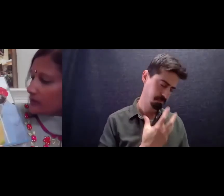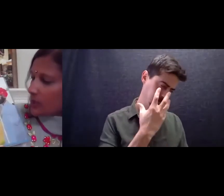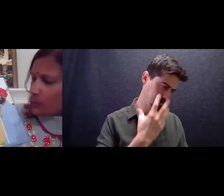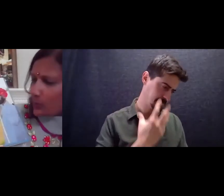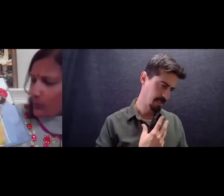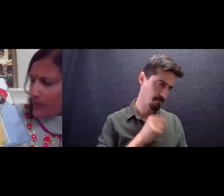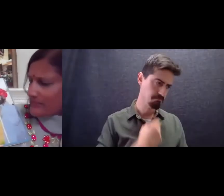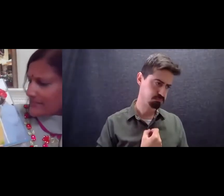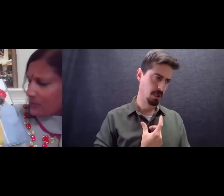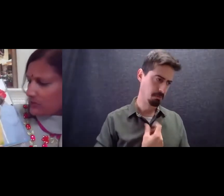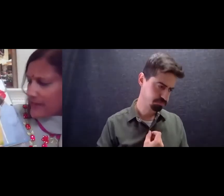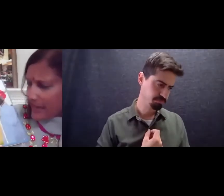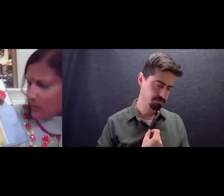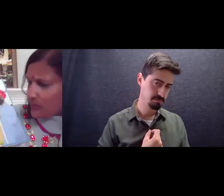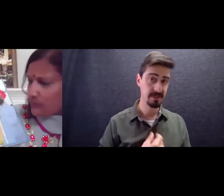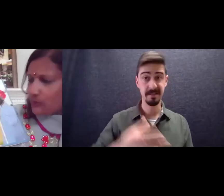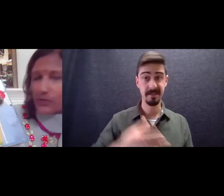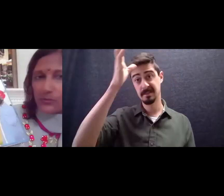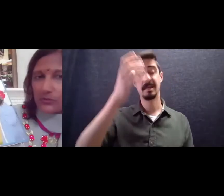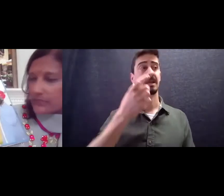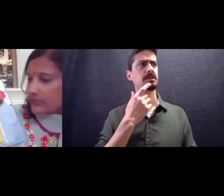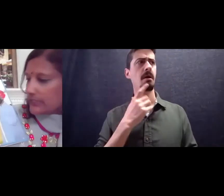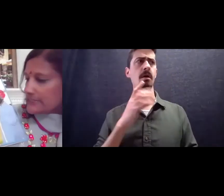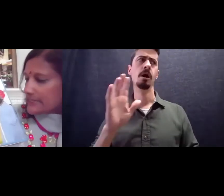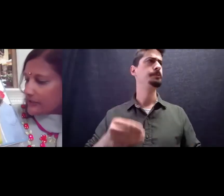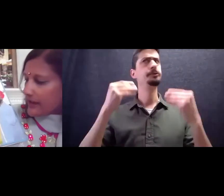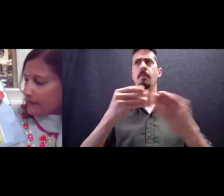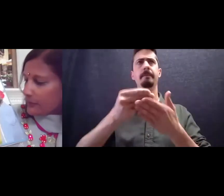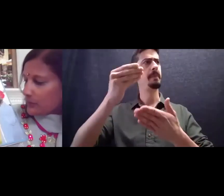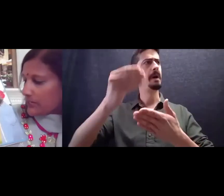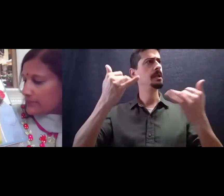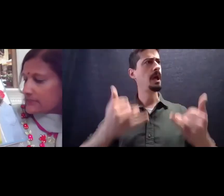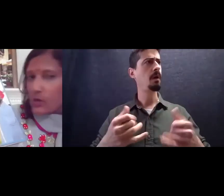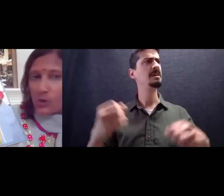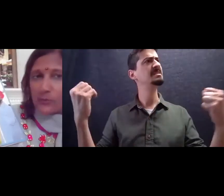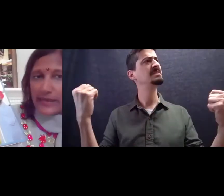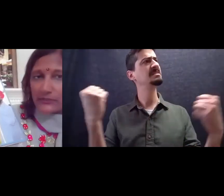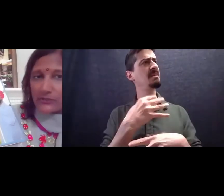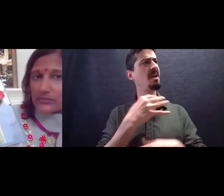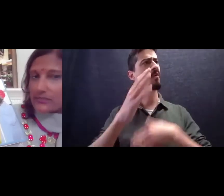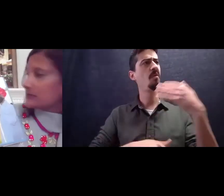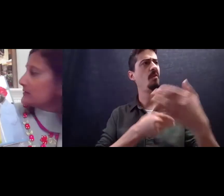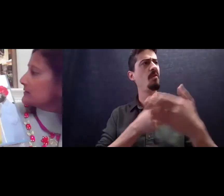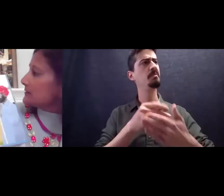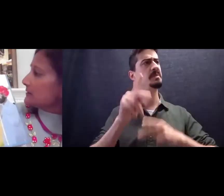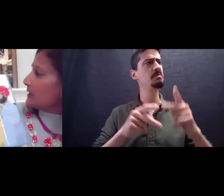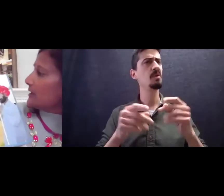no one will buy this camel now Bapu grumbled it scared everyone it has no manners